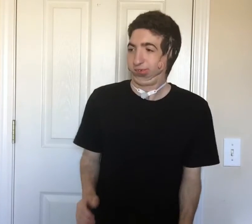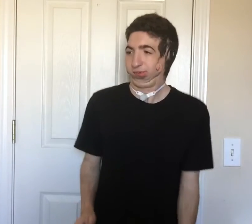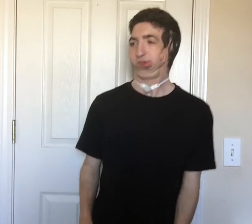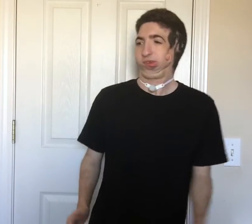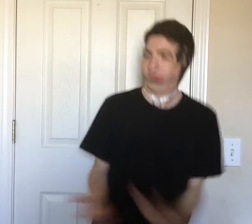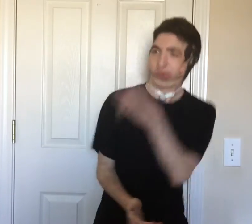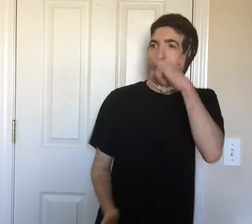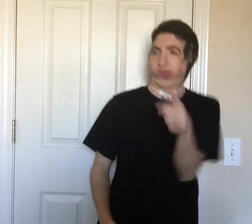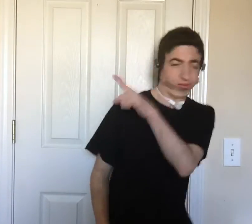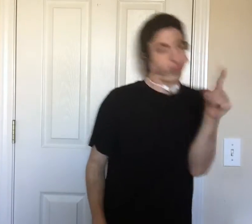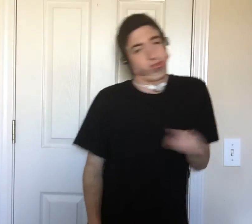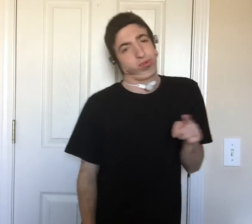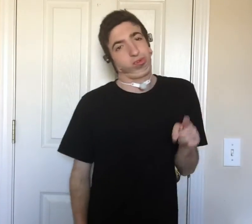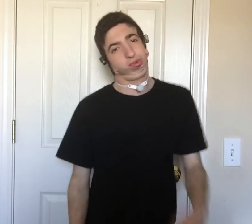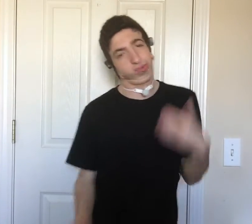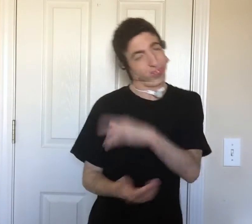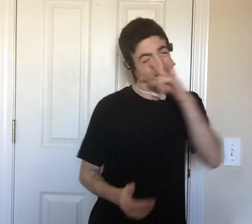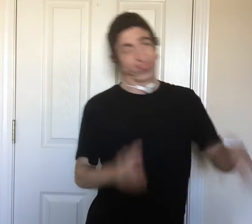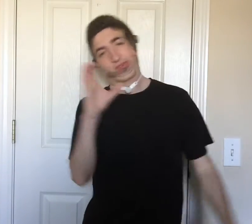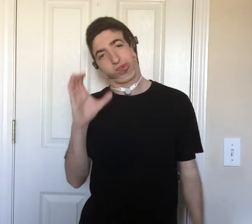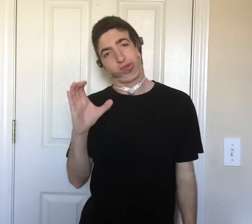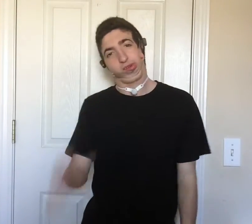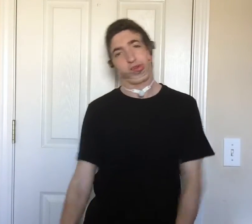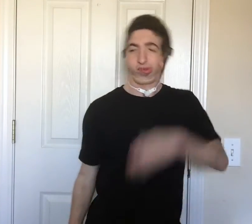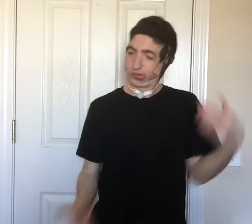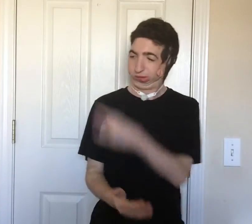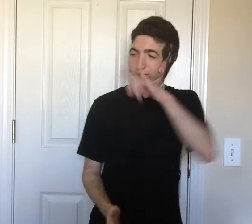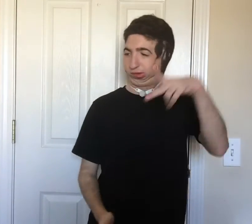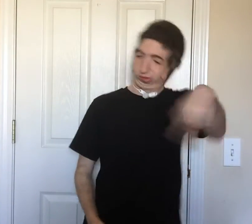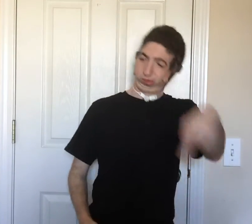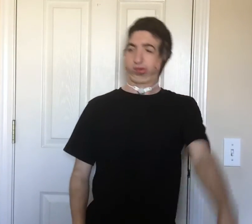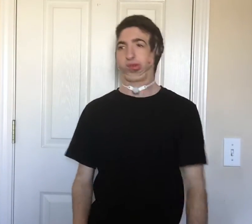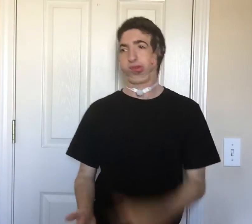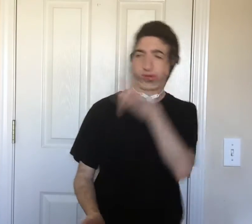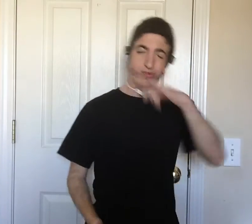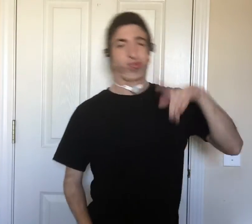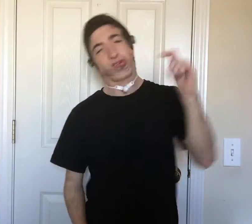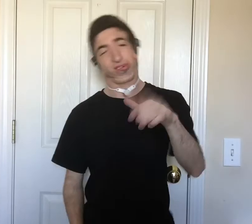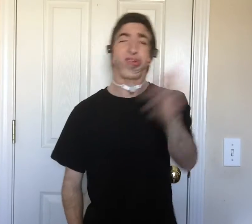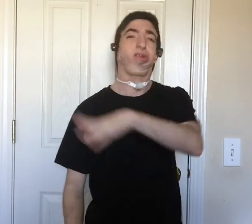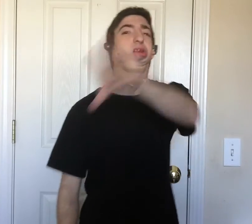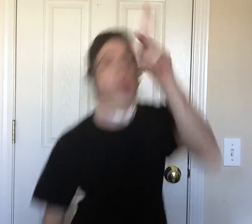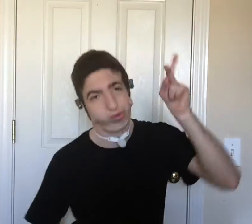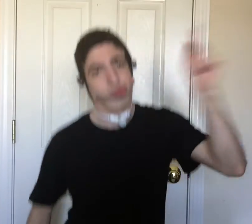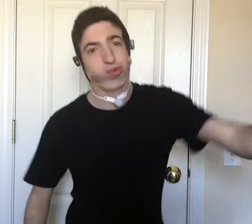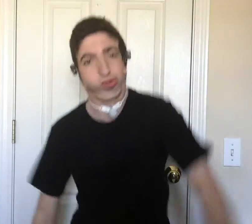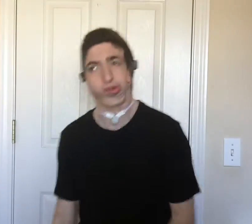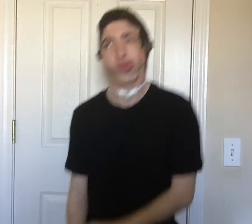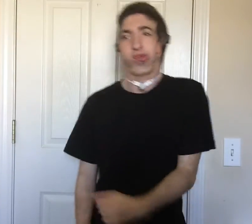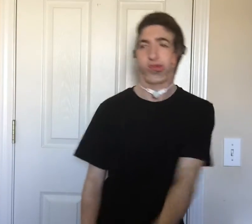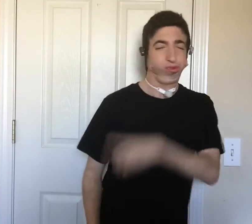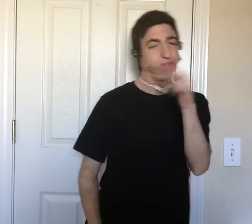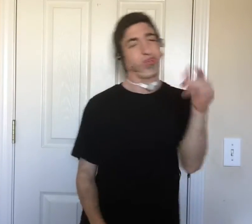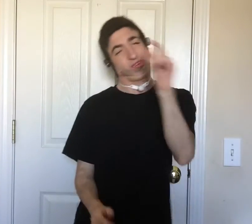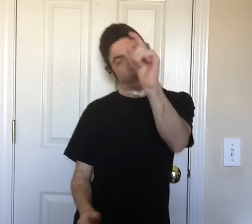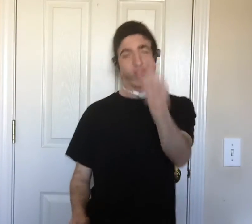Fresh Kid Z, Fresh Kid C, Fresh Kid P, Fresh Kid T. Oh yeah, we back. Oh, and Zappoom, by the way. Yeah,